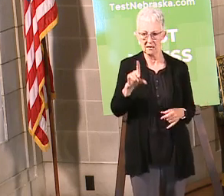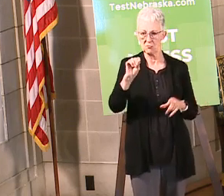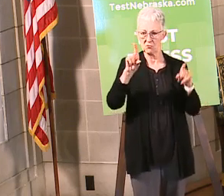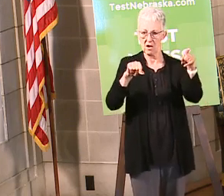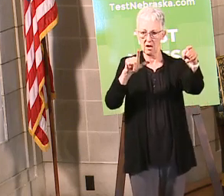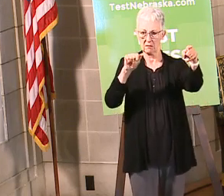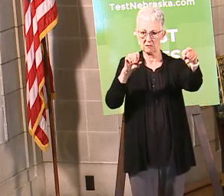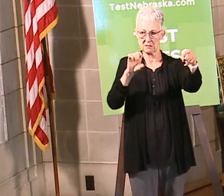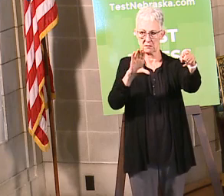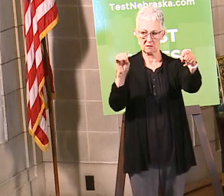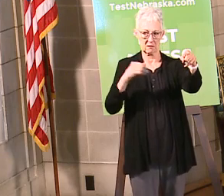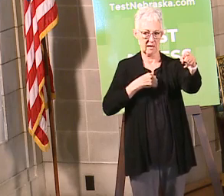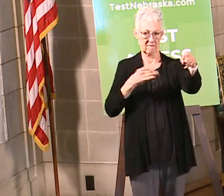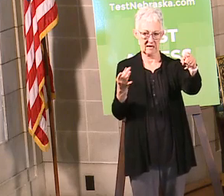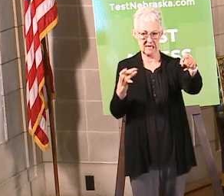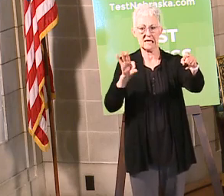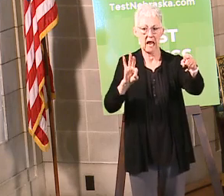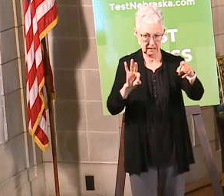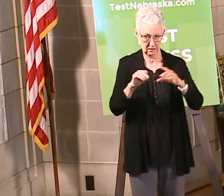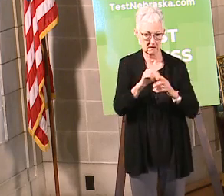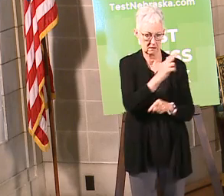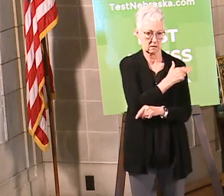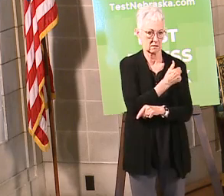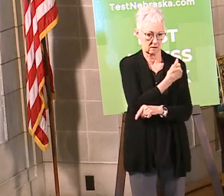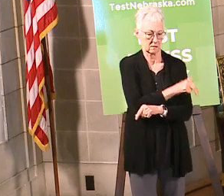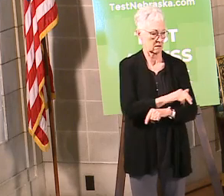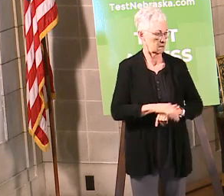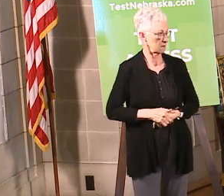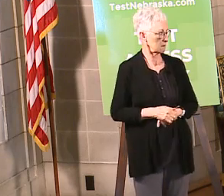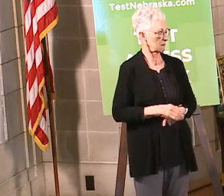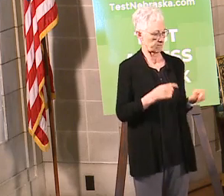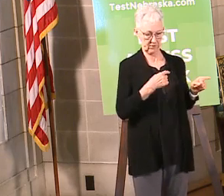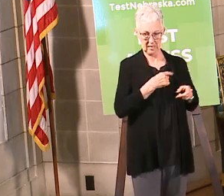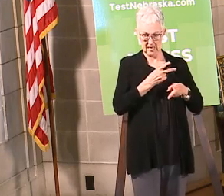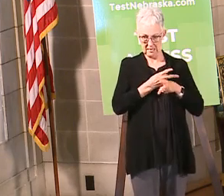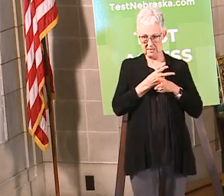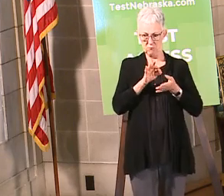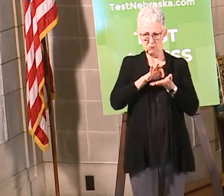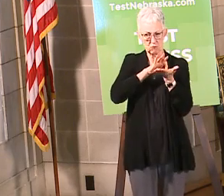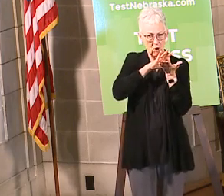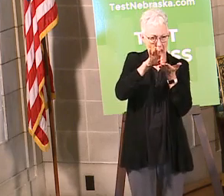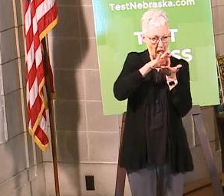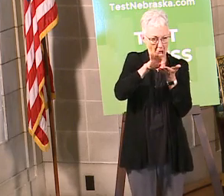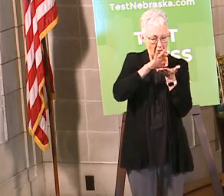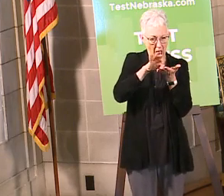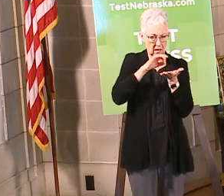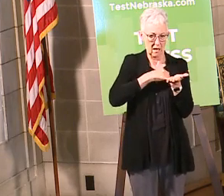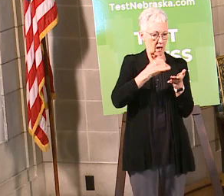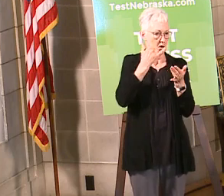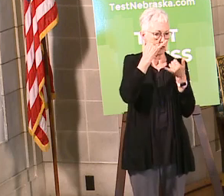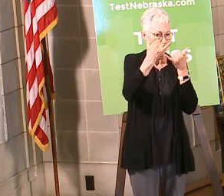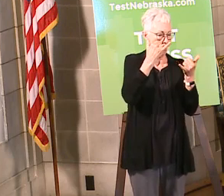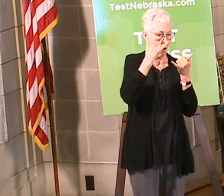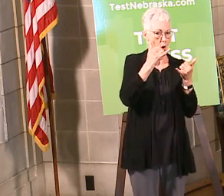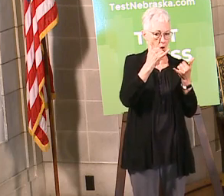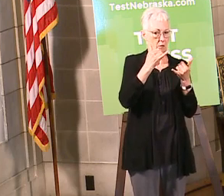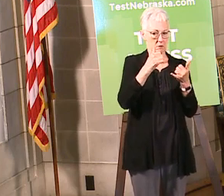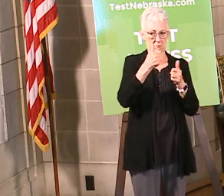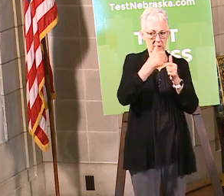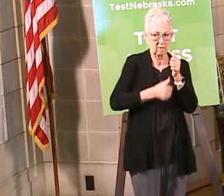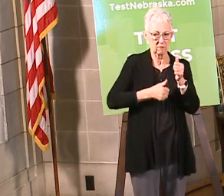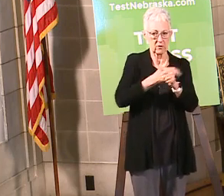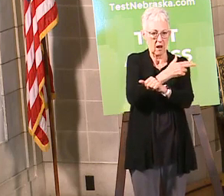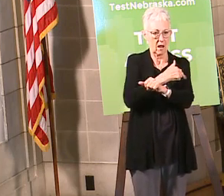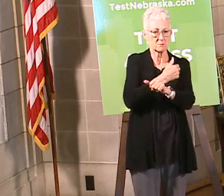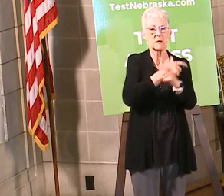89 of those patients. And I do keep track of the, call the CMOs and talk to the CMOs of the major hospitals